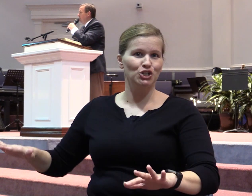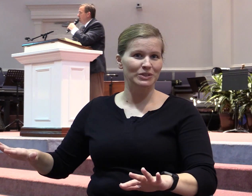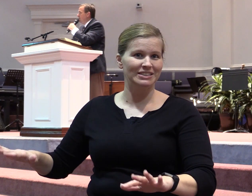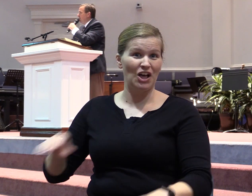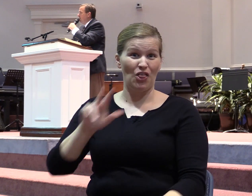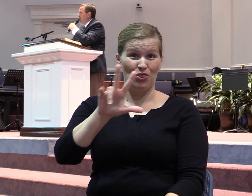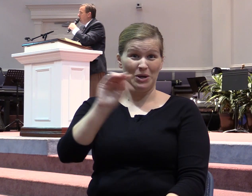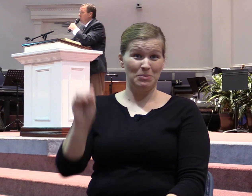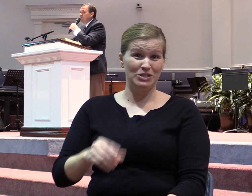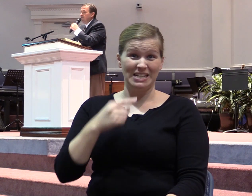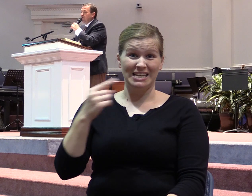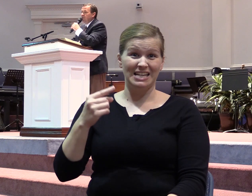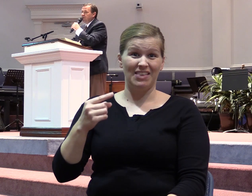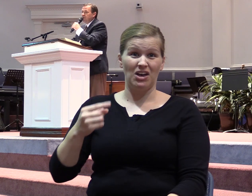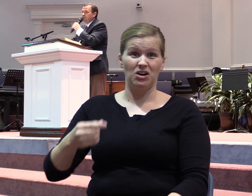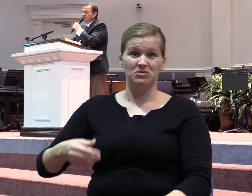for $10 million.